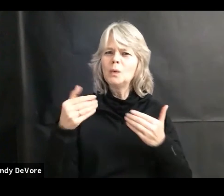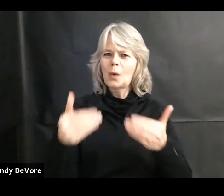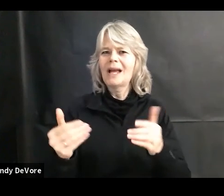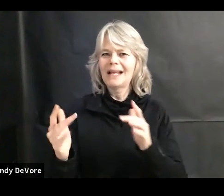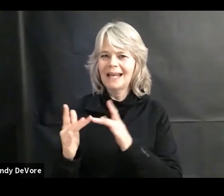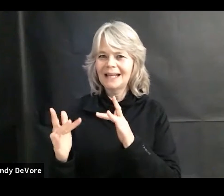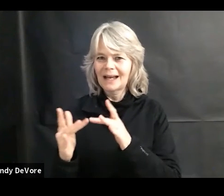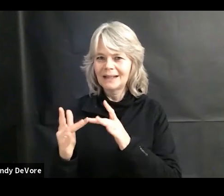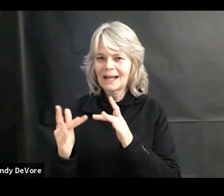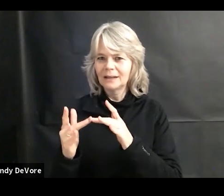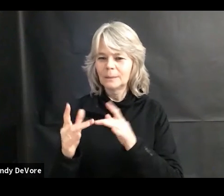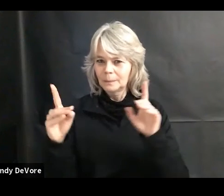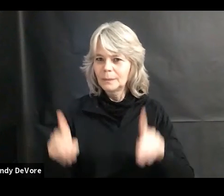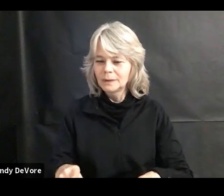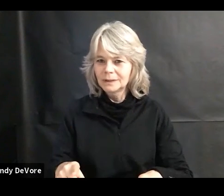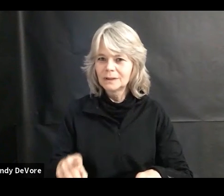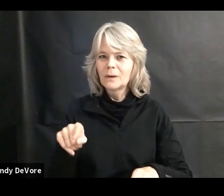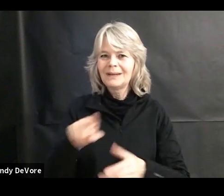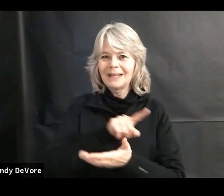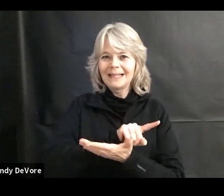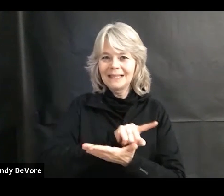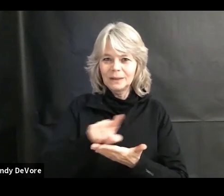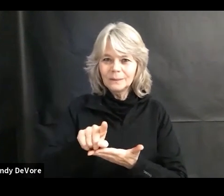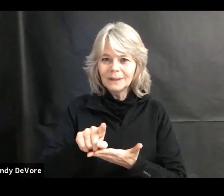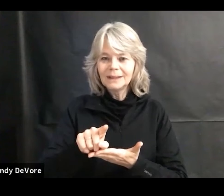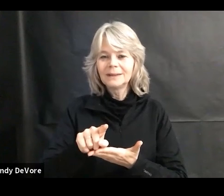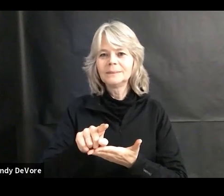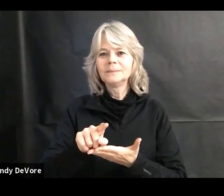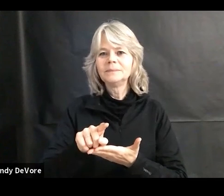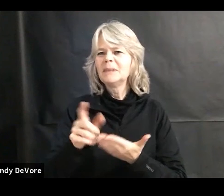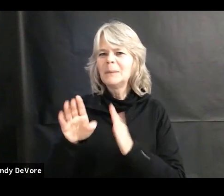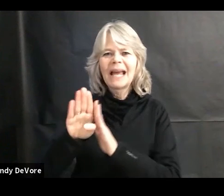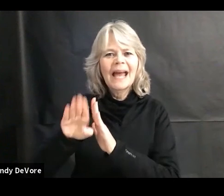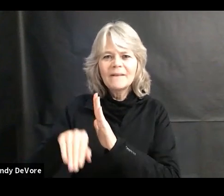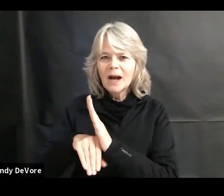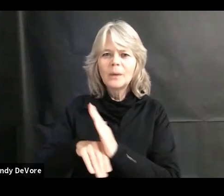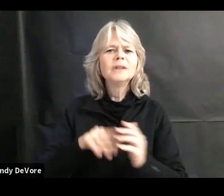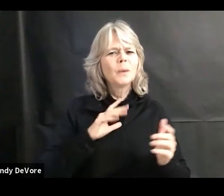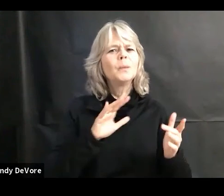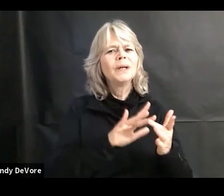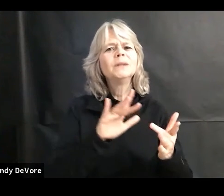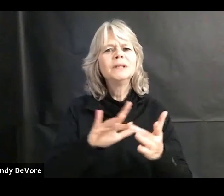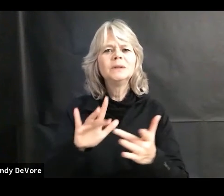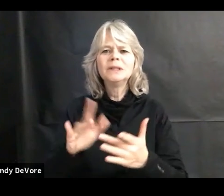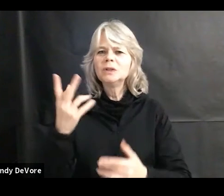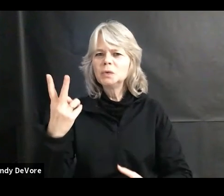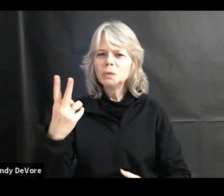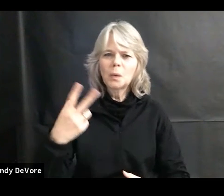So, maybe this week, take half an hour and contact two or three people, and let them know